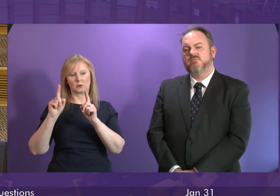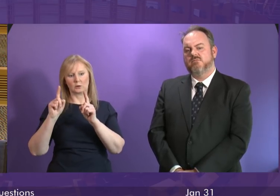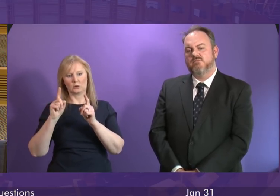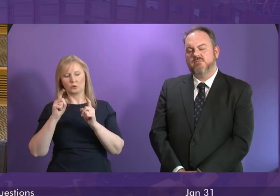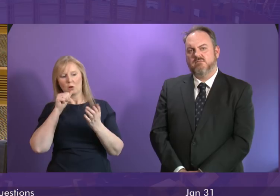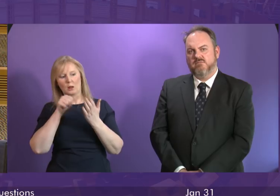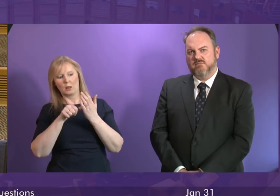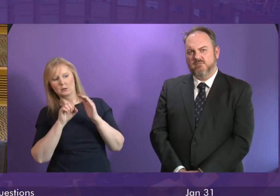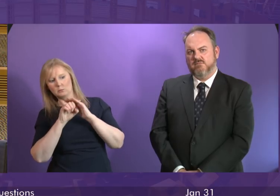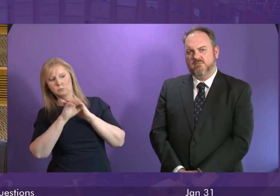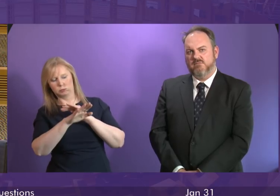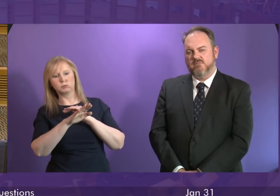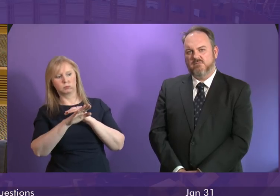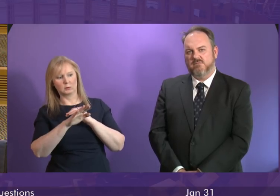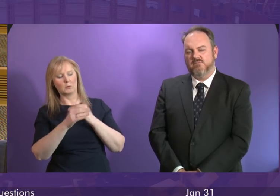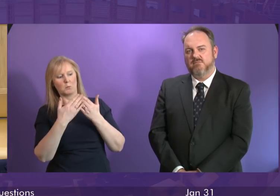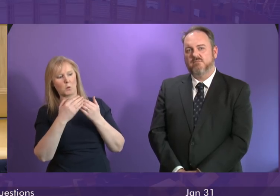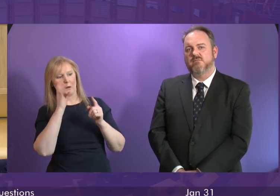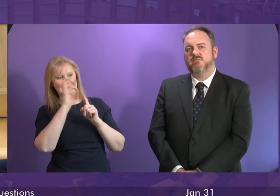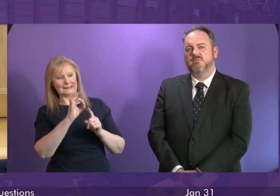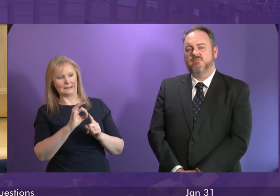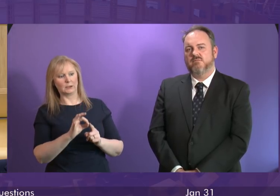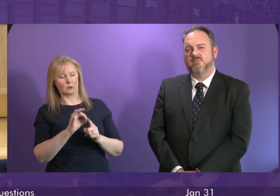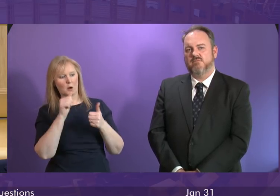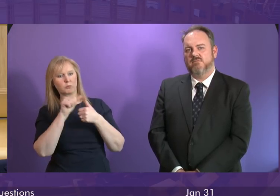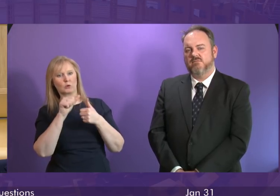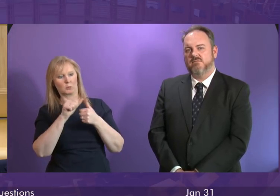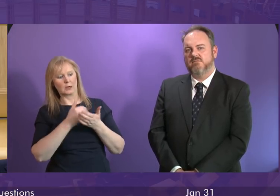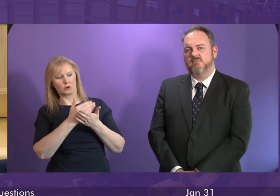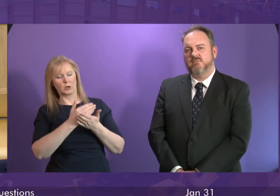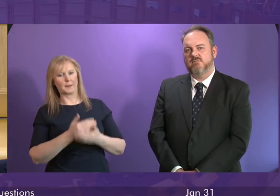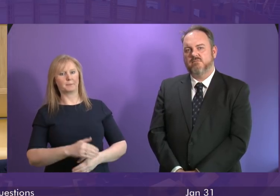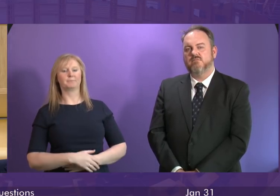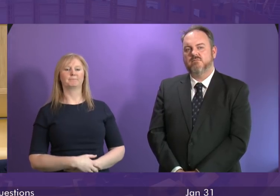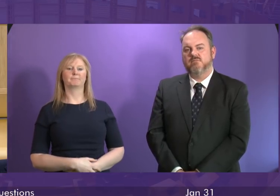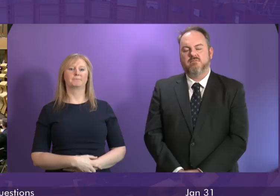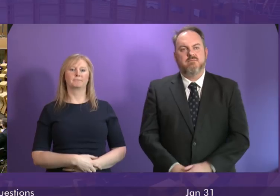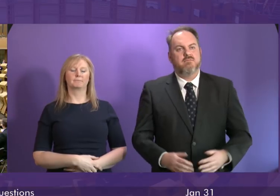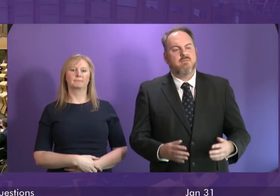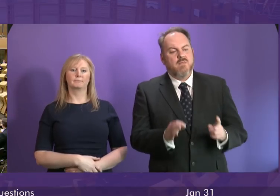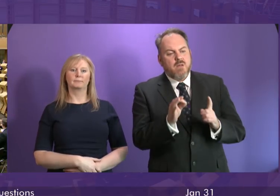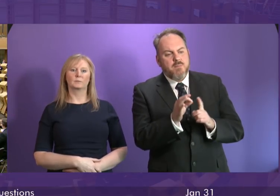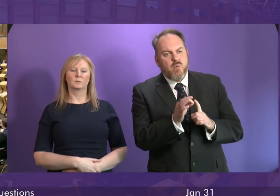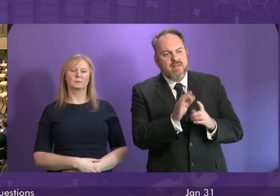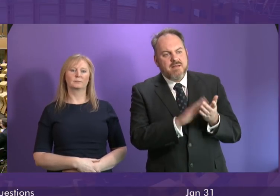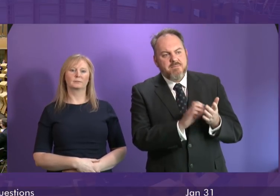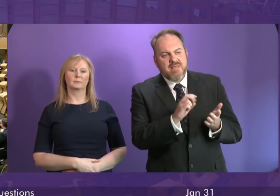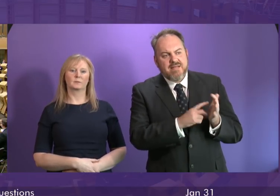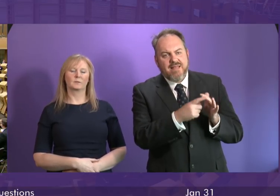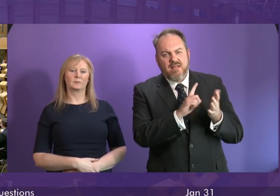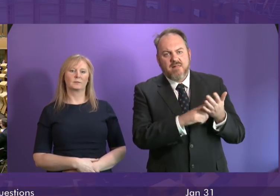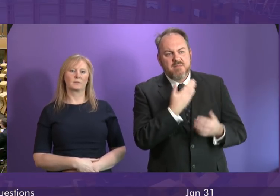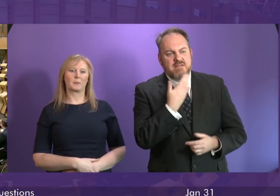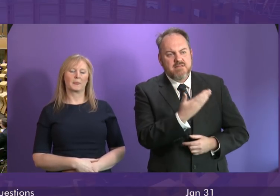write to the member with whatever further detail it is appropriate to share with him Pauline McNeill to be followed by Fulton